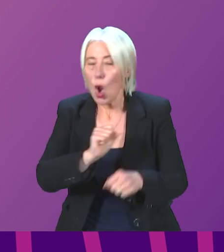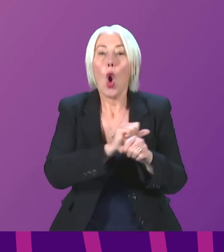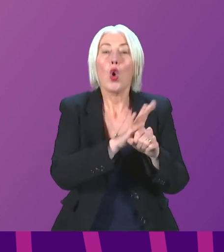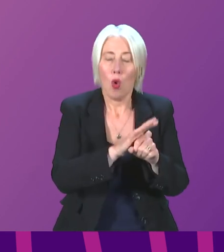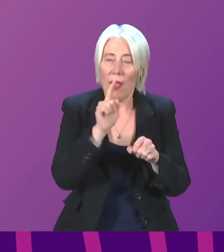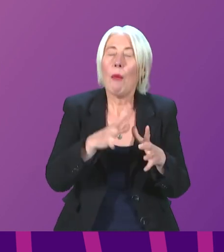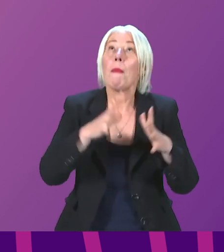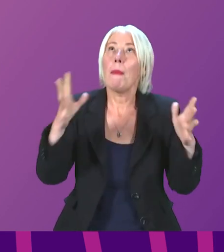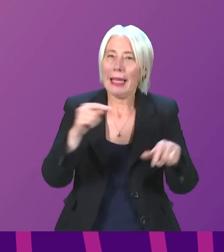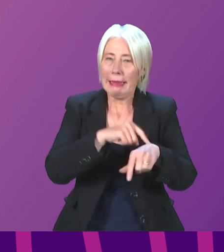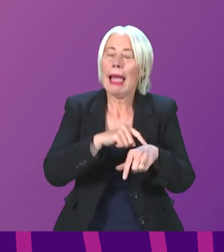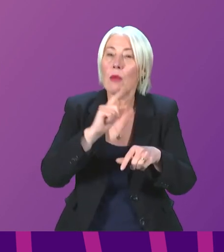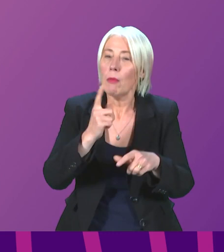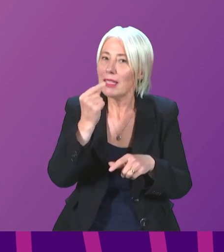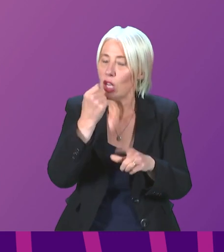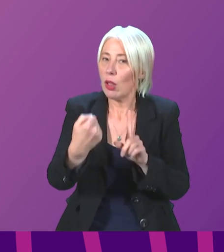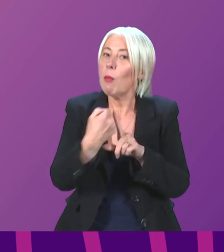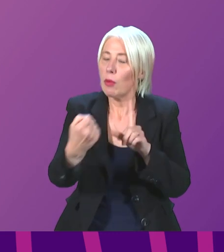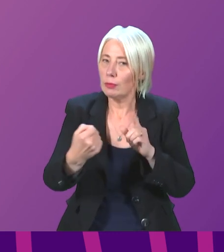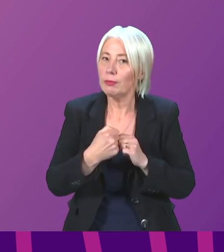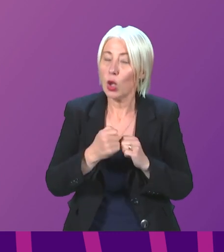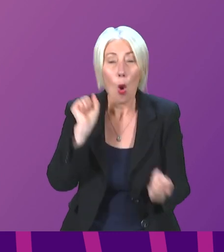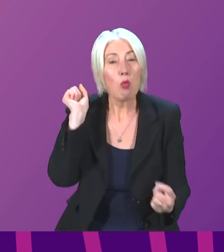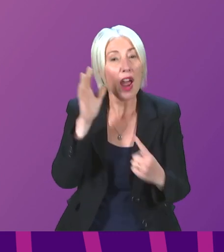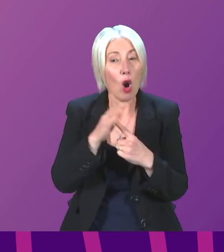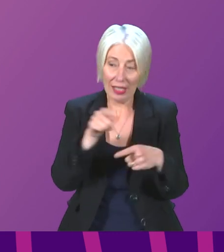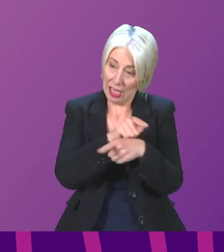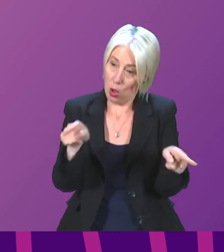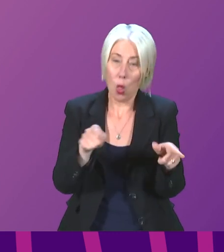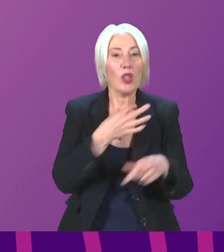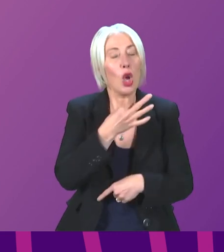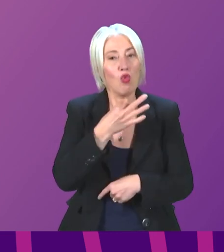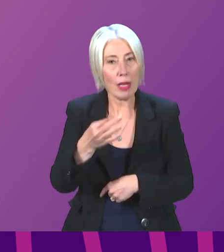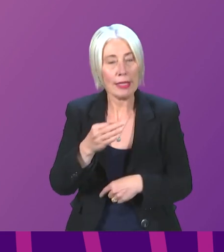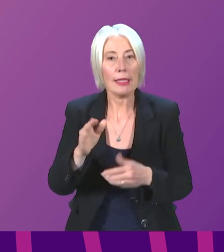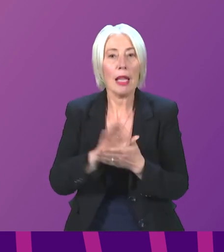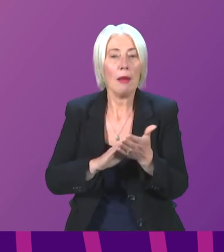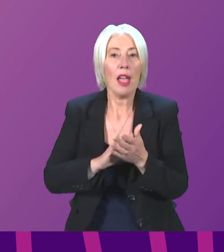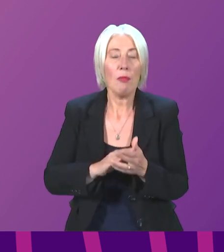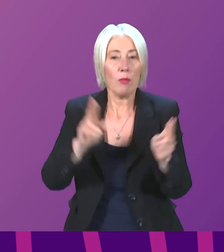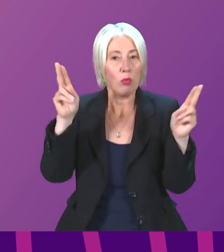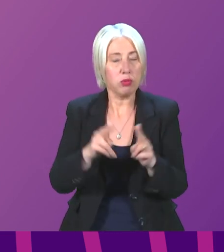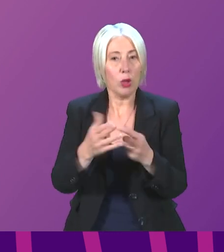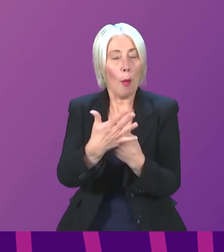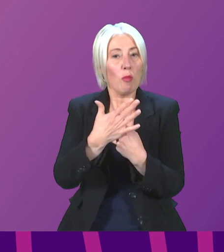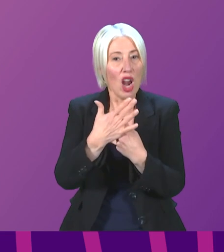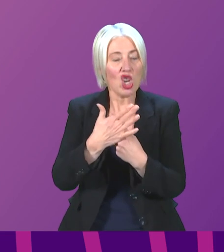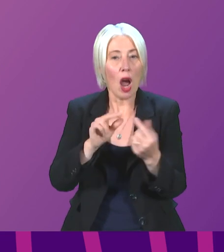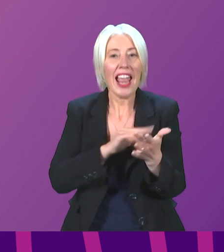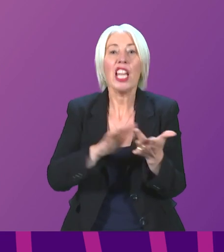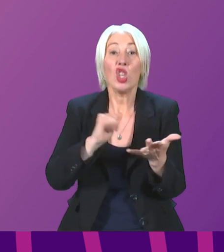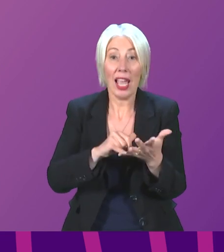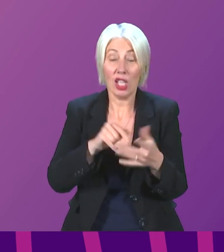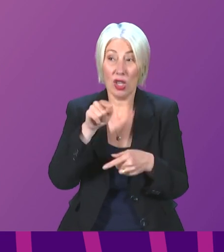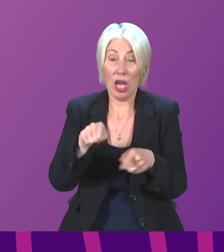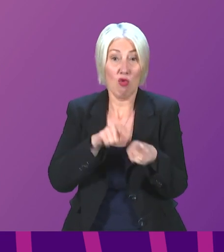at its greatest. By prioritising those most at risk, we can also limit strain on our NHS as it recovers from the